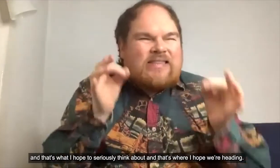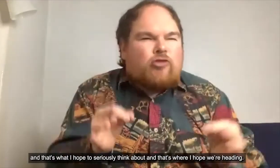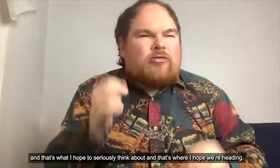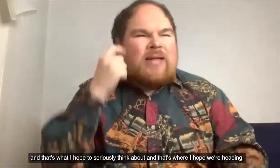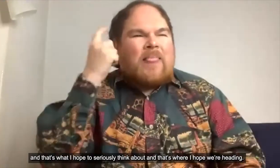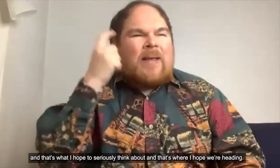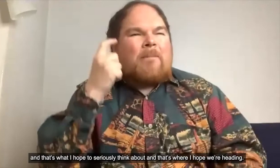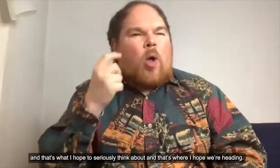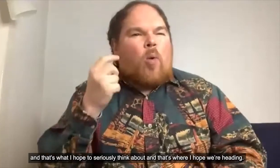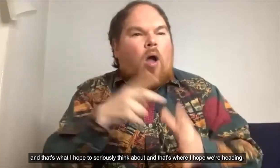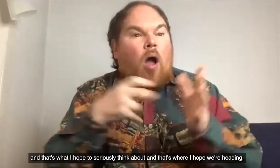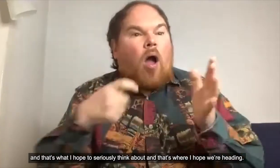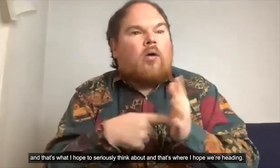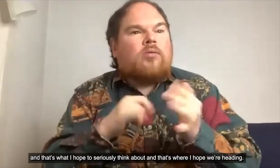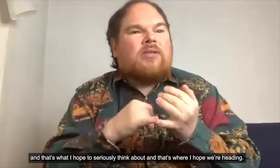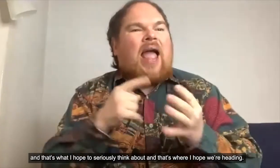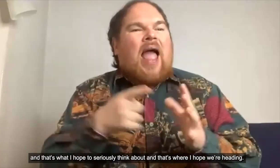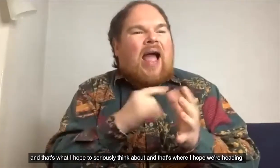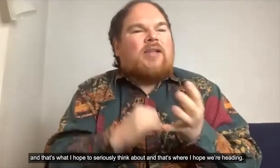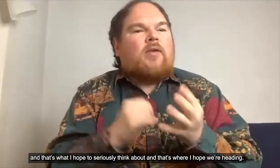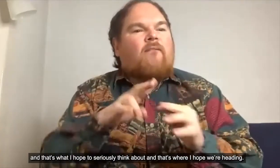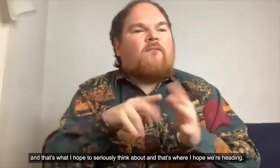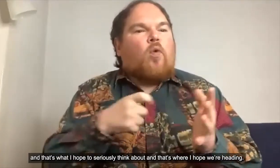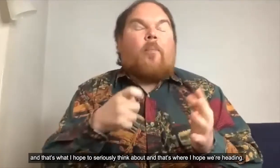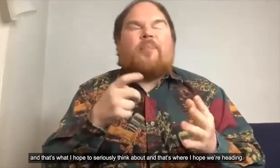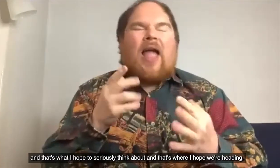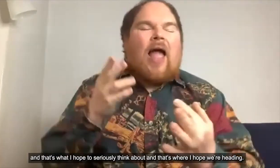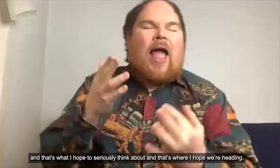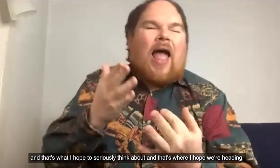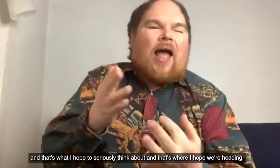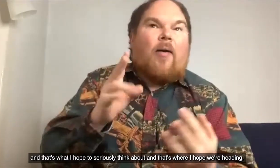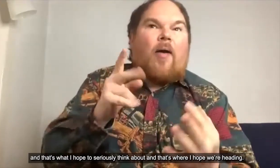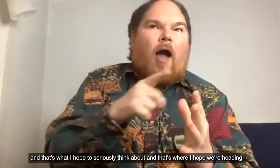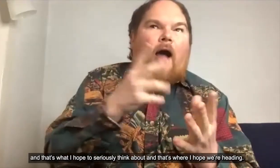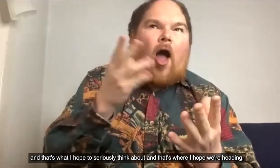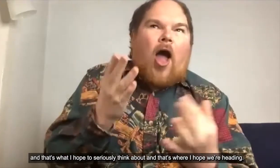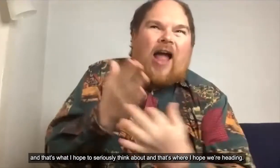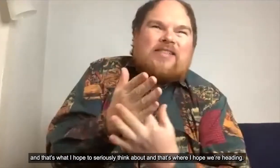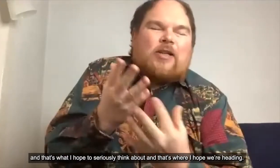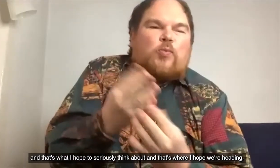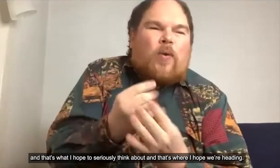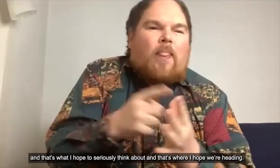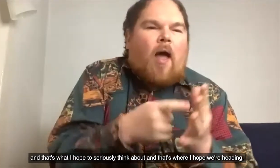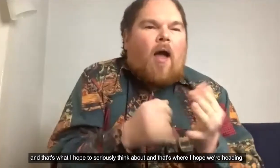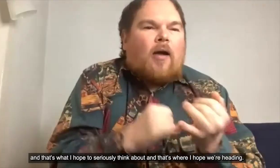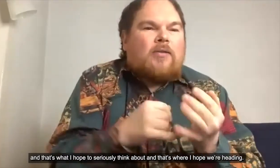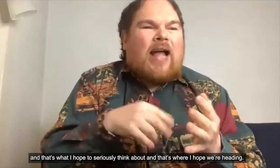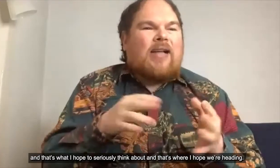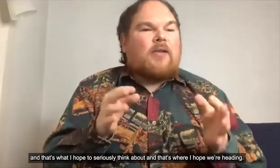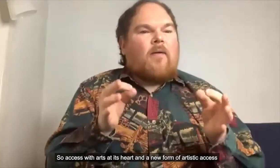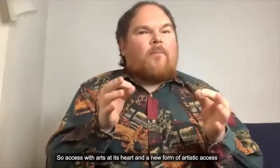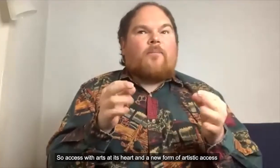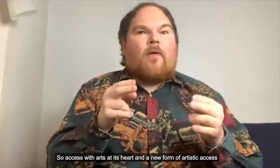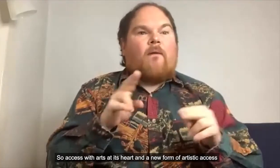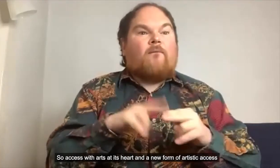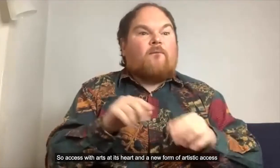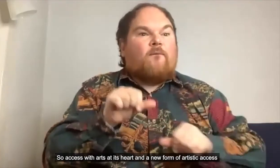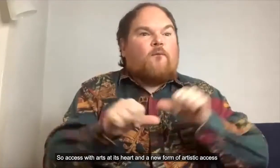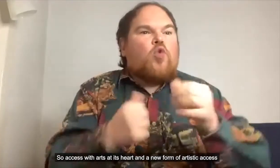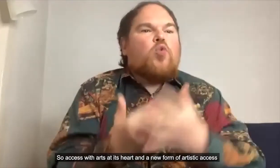to seriously think about and that's where I hope we're heading so access with art